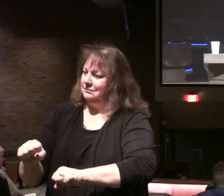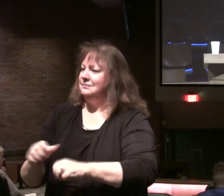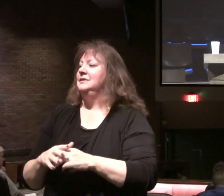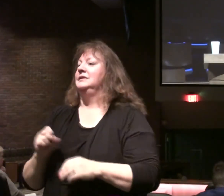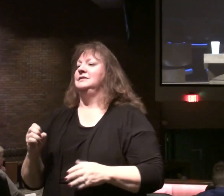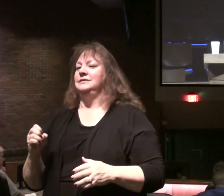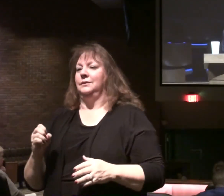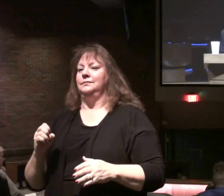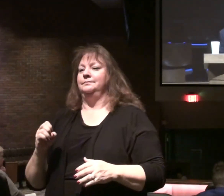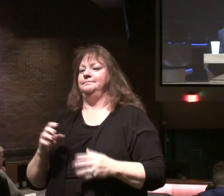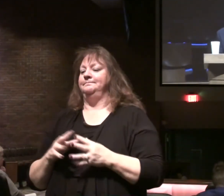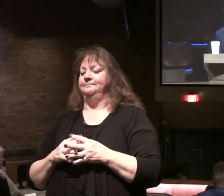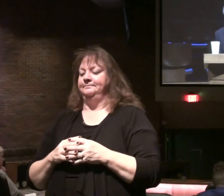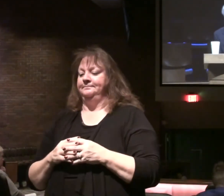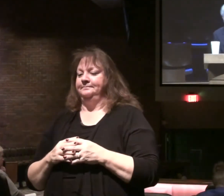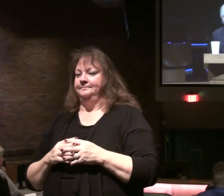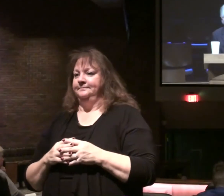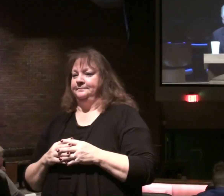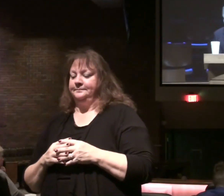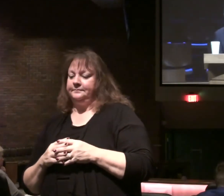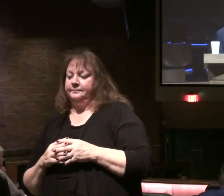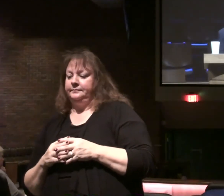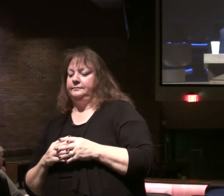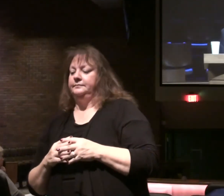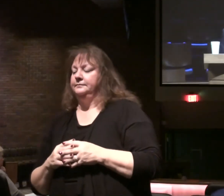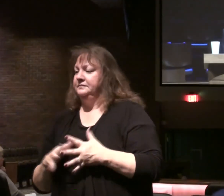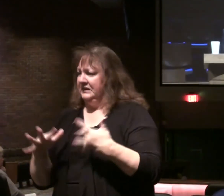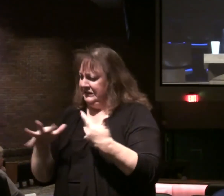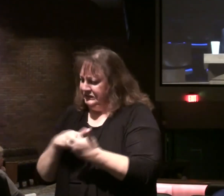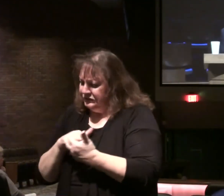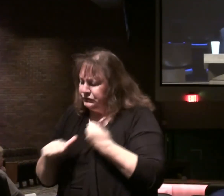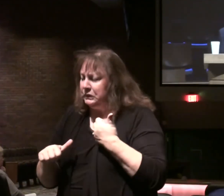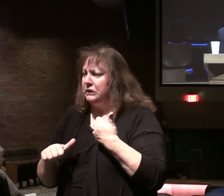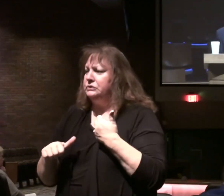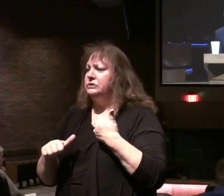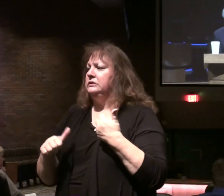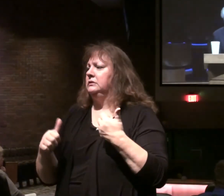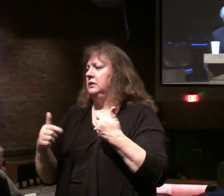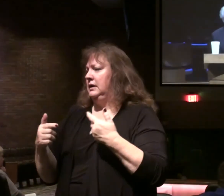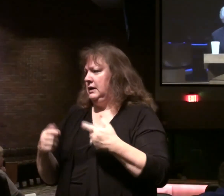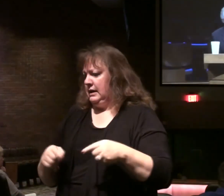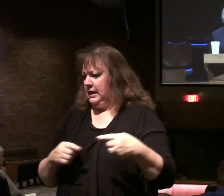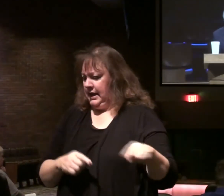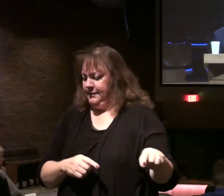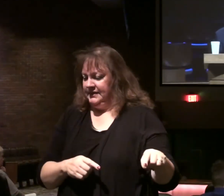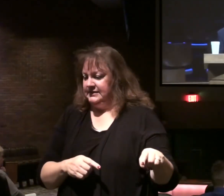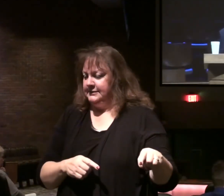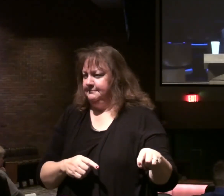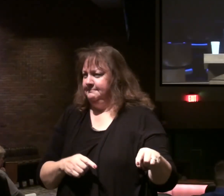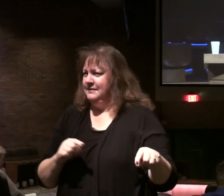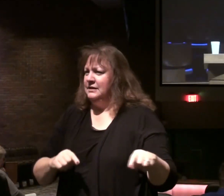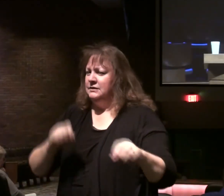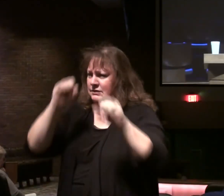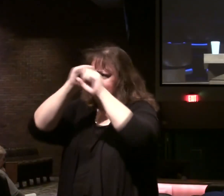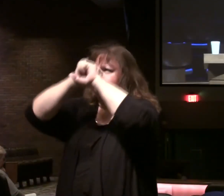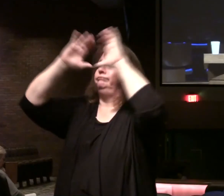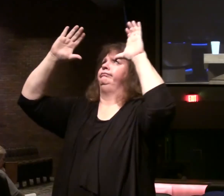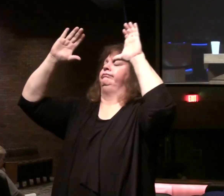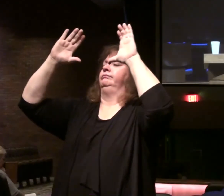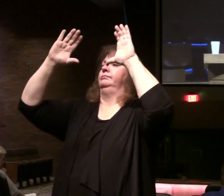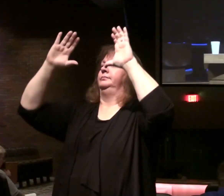Southern kingdom. And destruction. Takes place. So that picture. Come back.